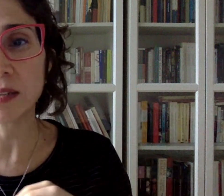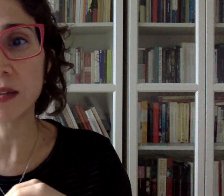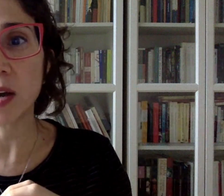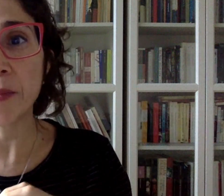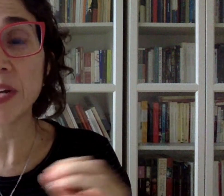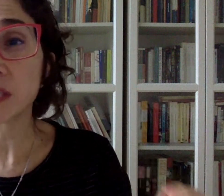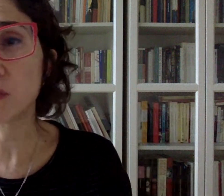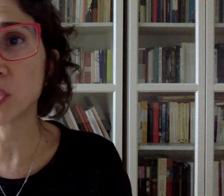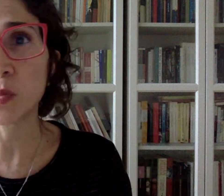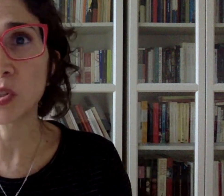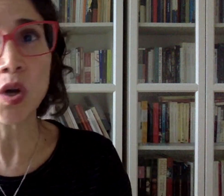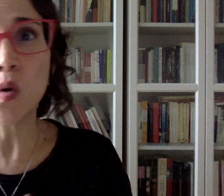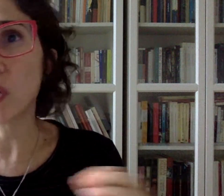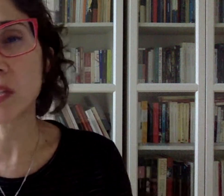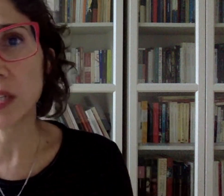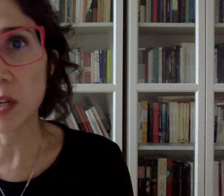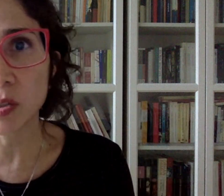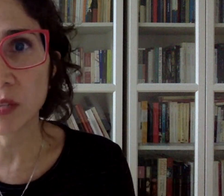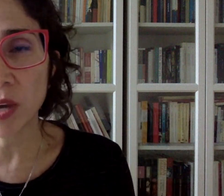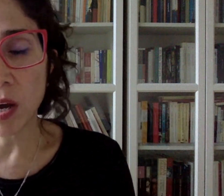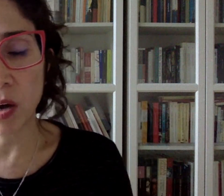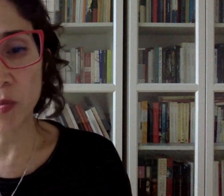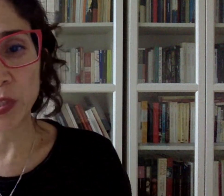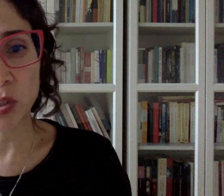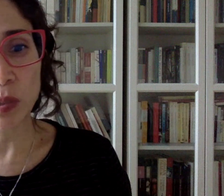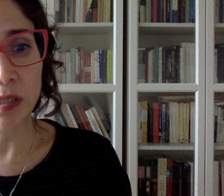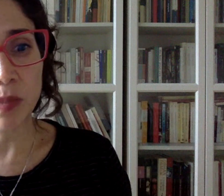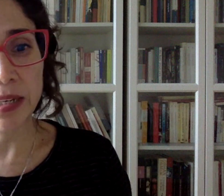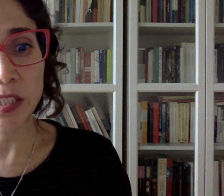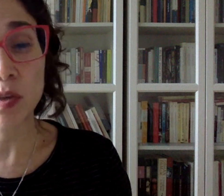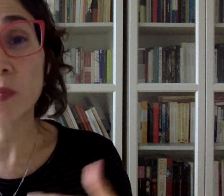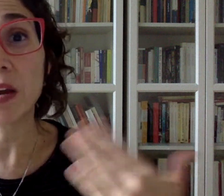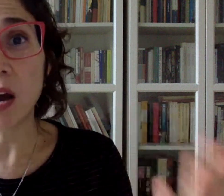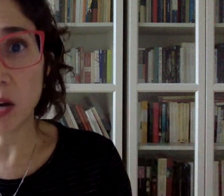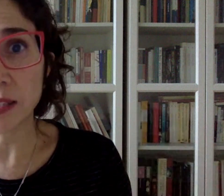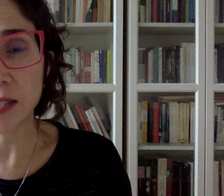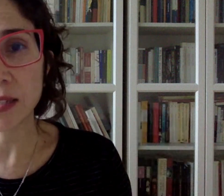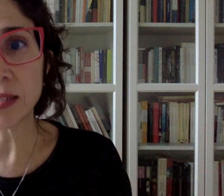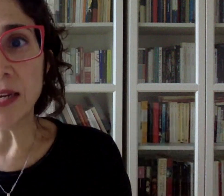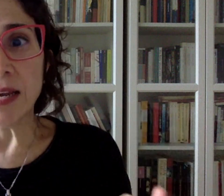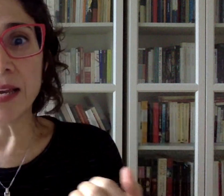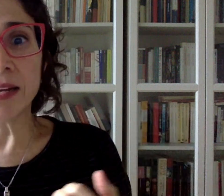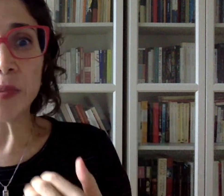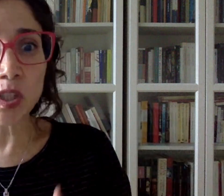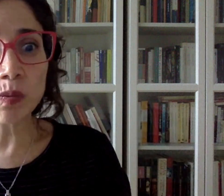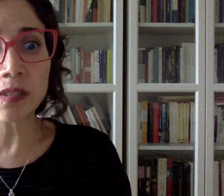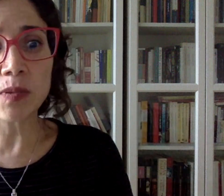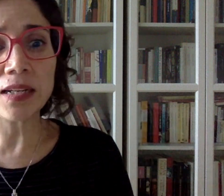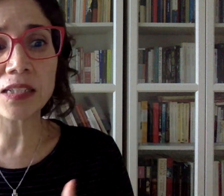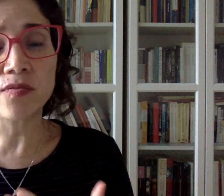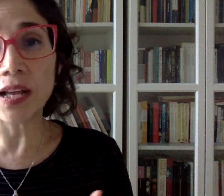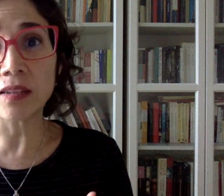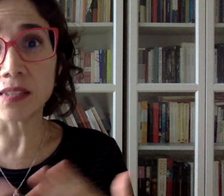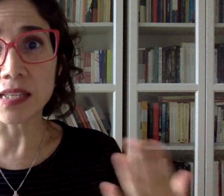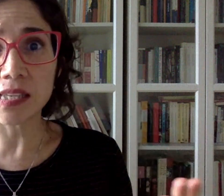was that the emergency response was not inclusive of persons with disabilities from the onset. And persons with